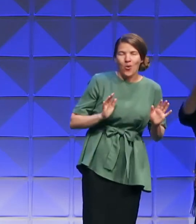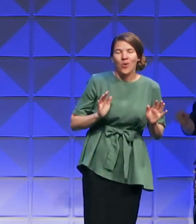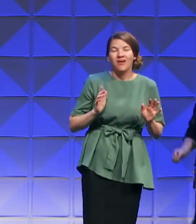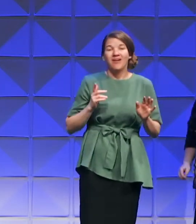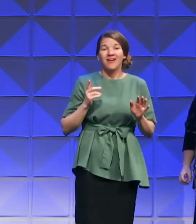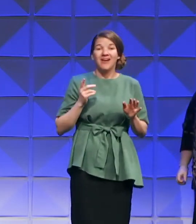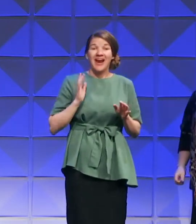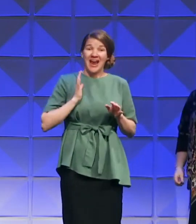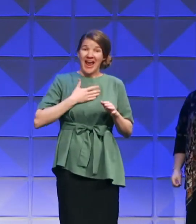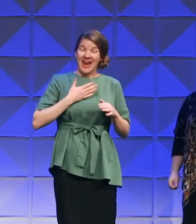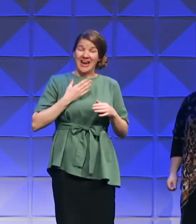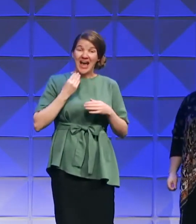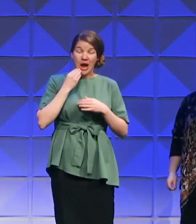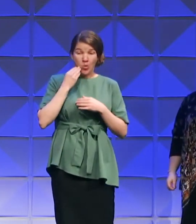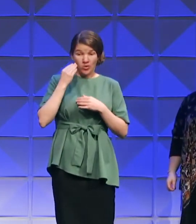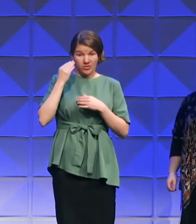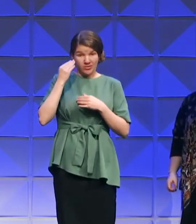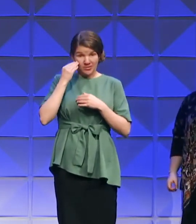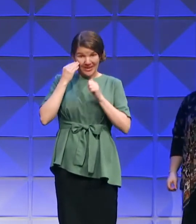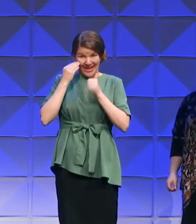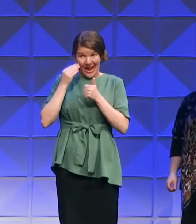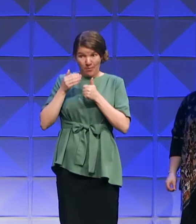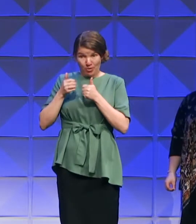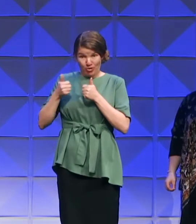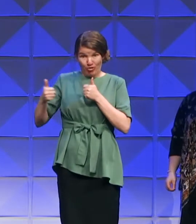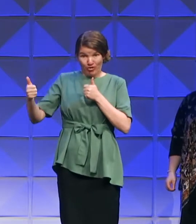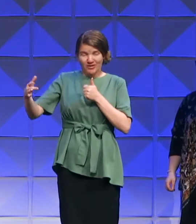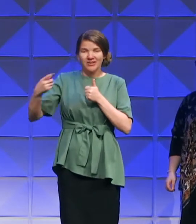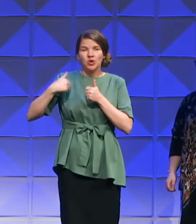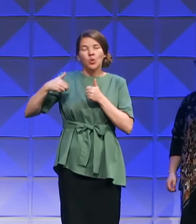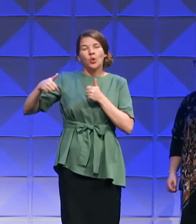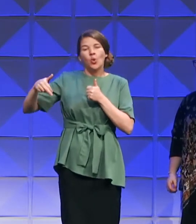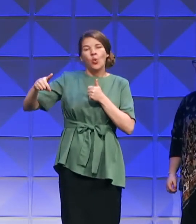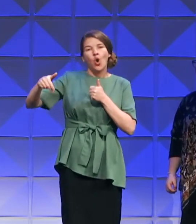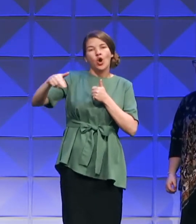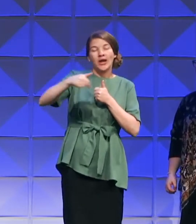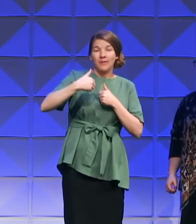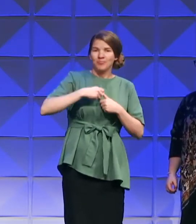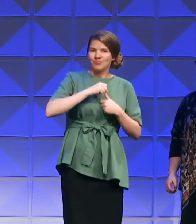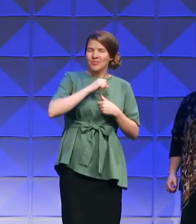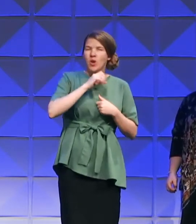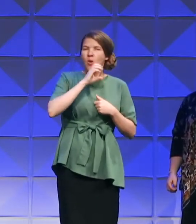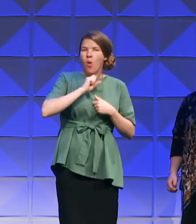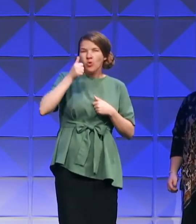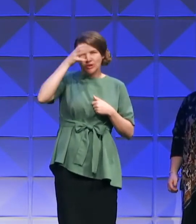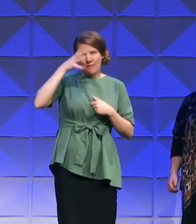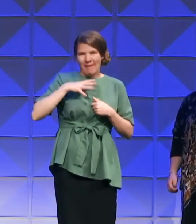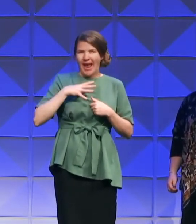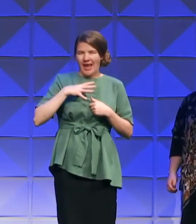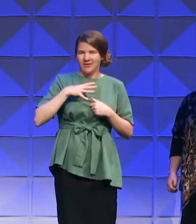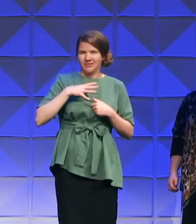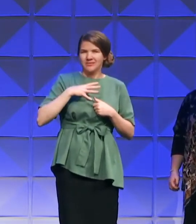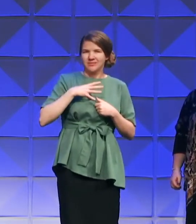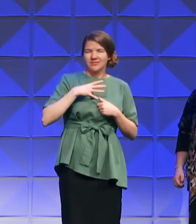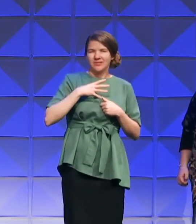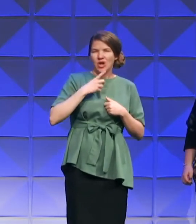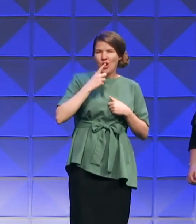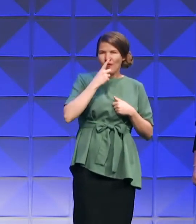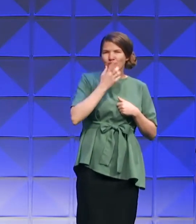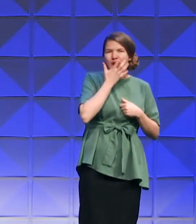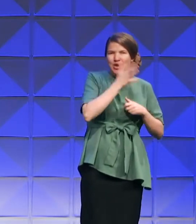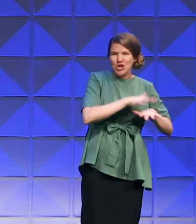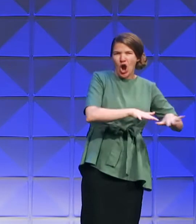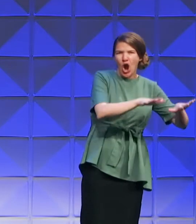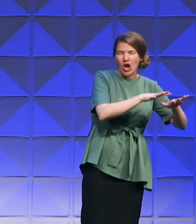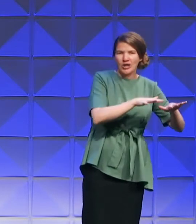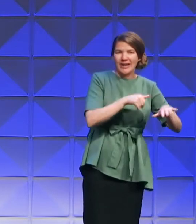were walking our neighborhood yesterday and there was an elderly man in his front yard. And you could tell he was just waiting for